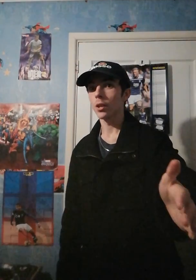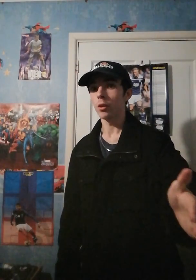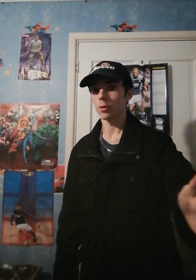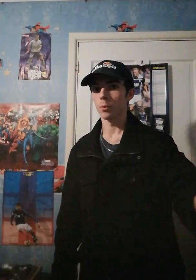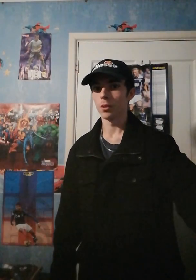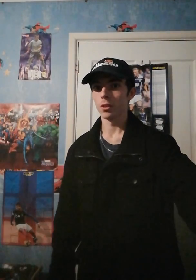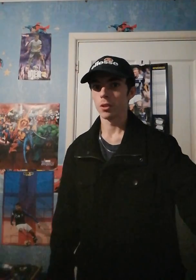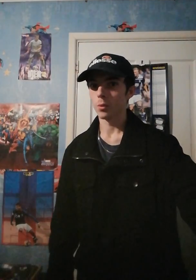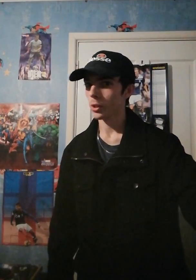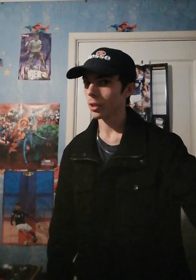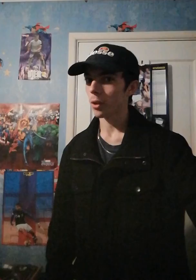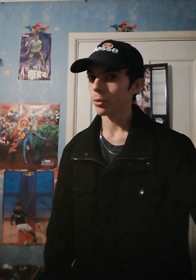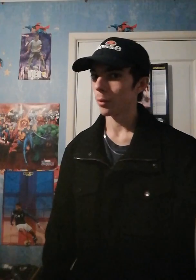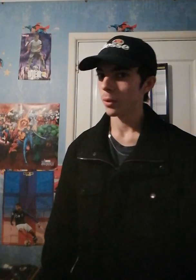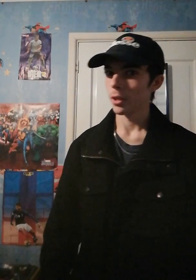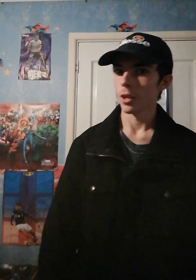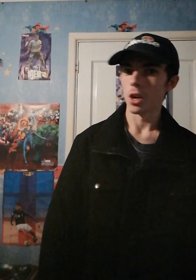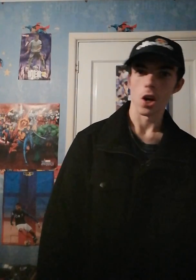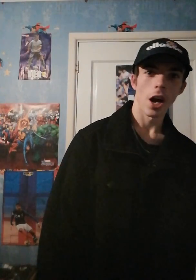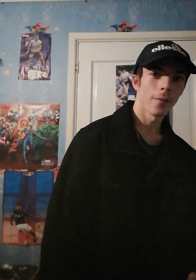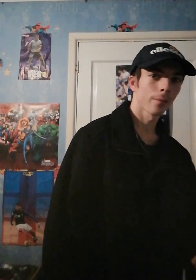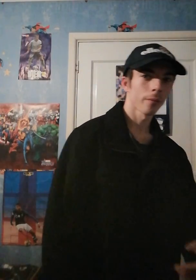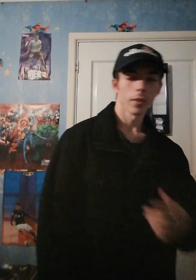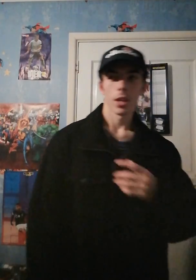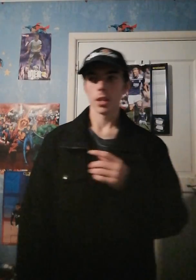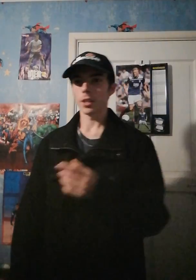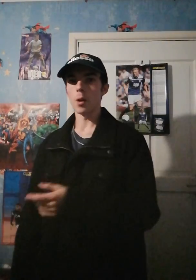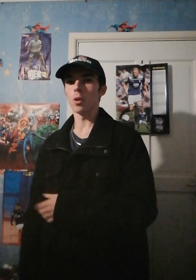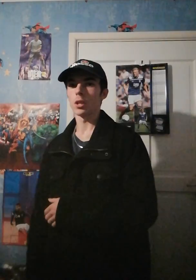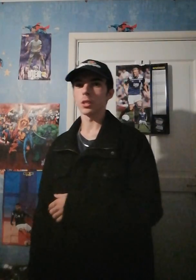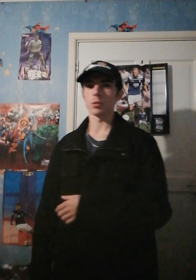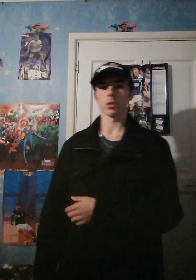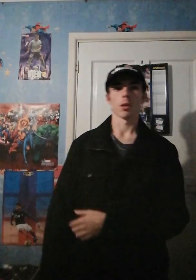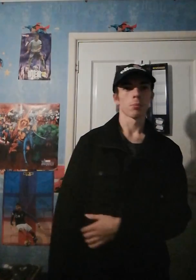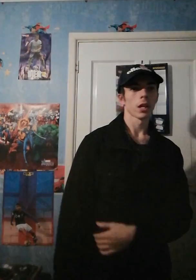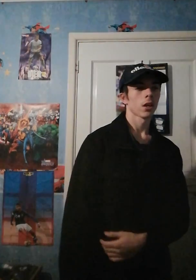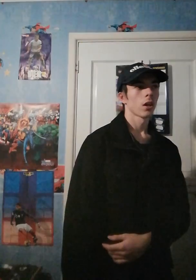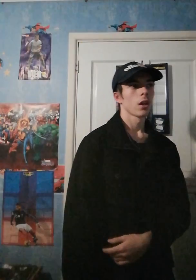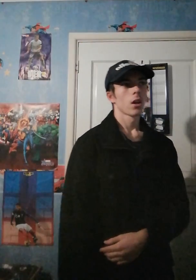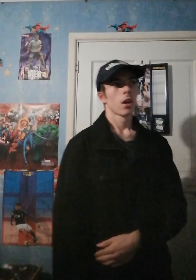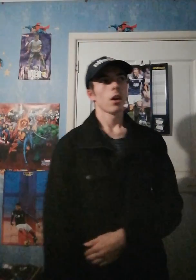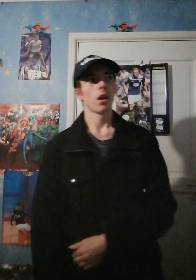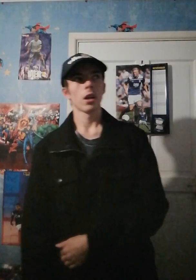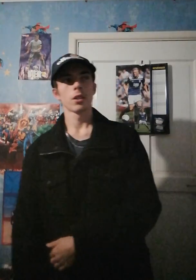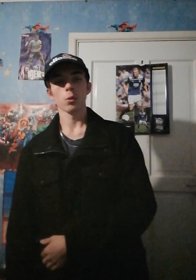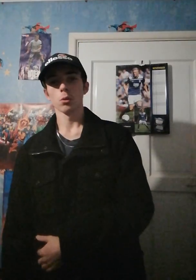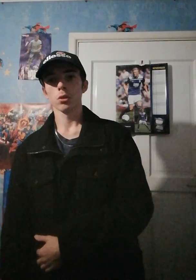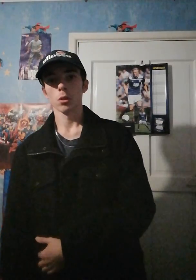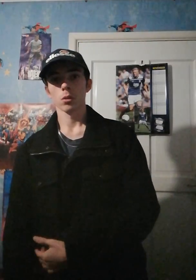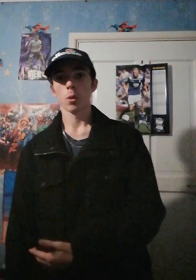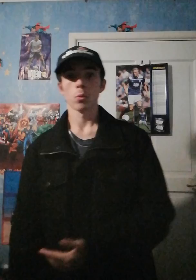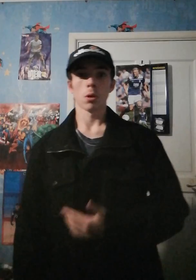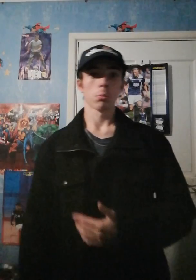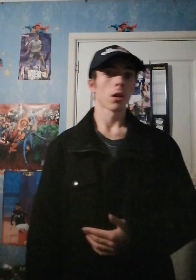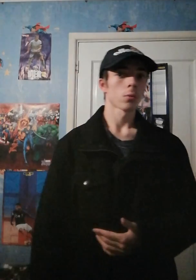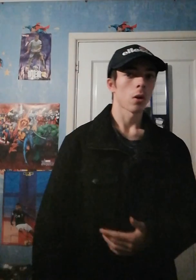can offer him, we can offer him, alright. They want at least first-round pick and also they wouldn't mind a player as well.